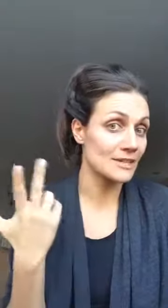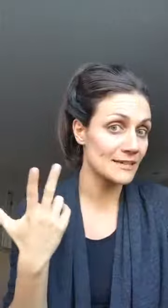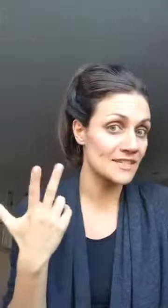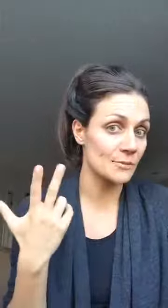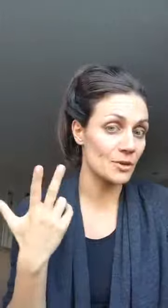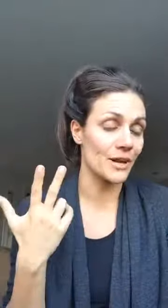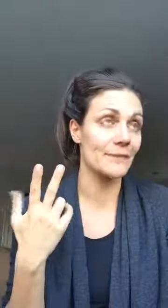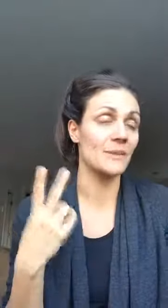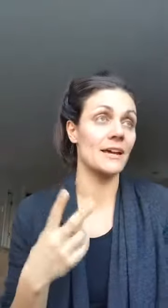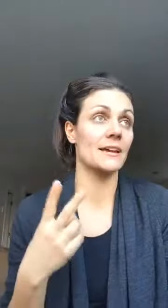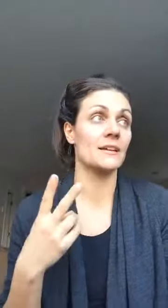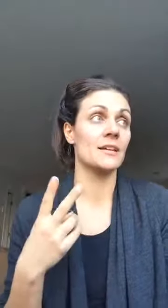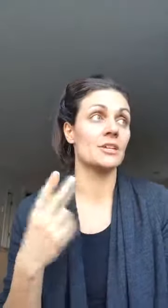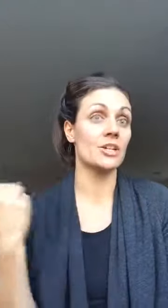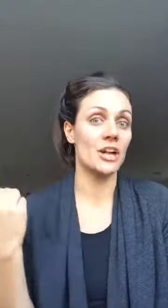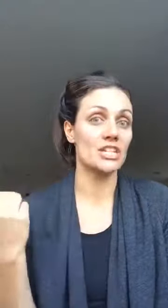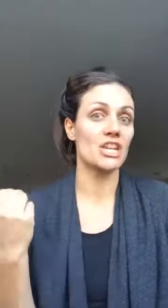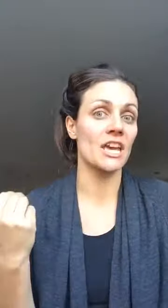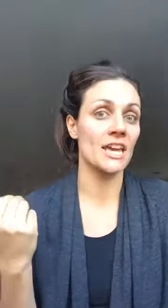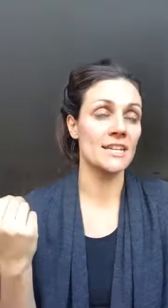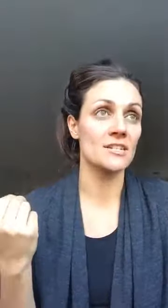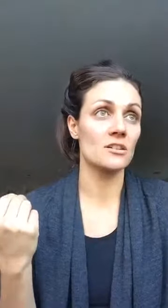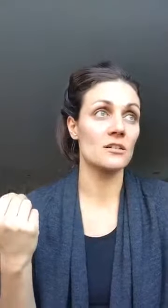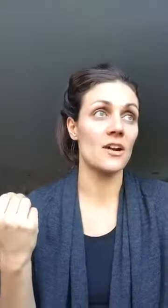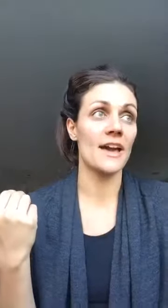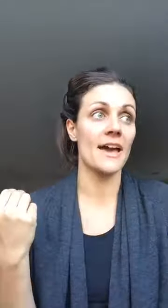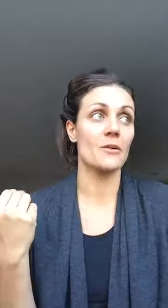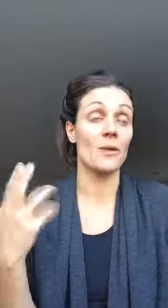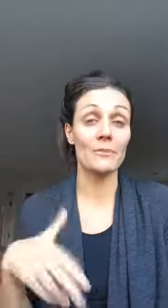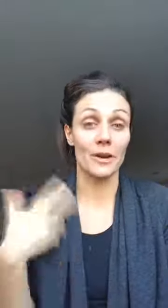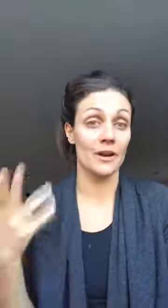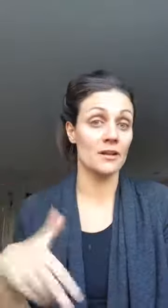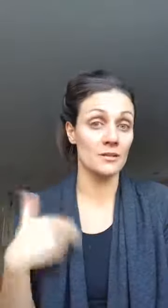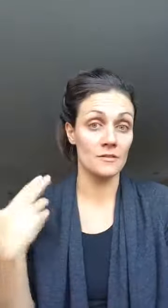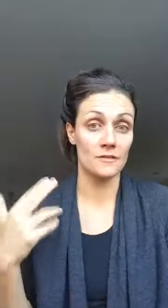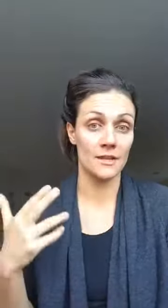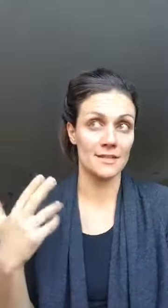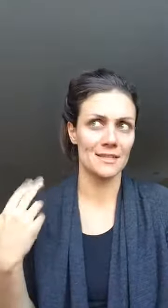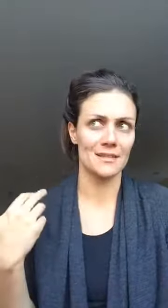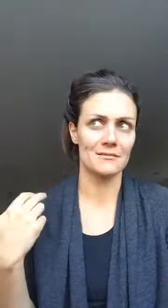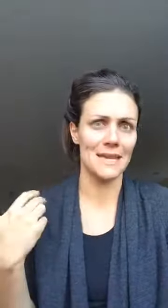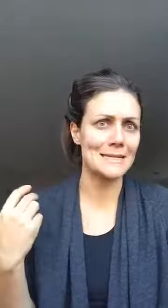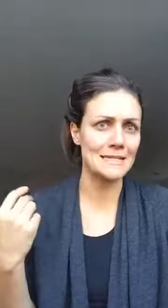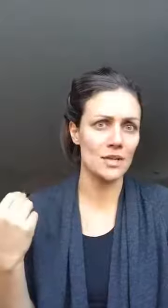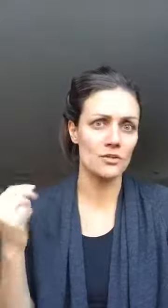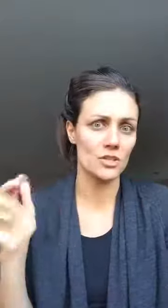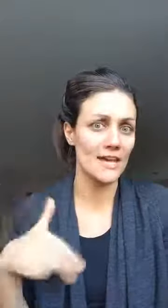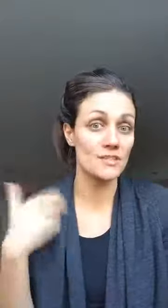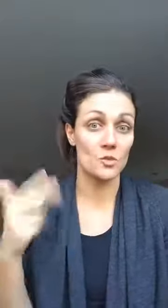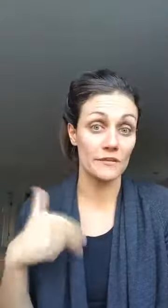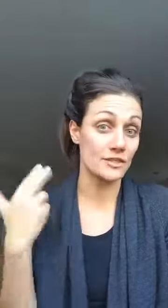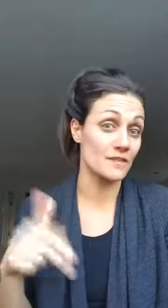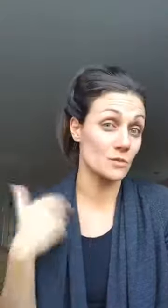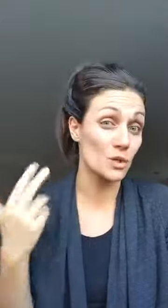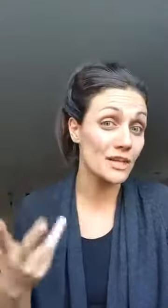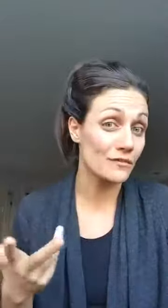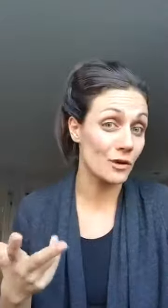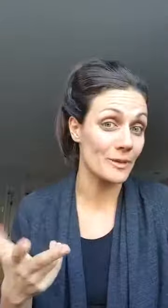lifestyle program by nourish and i had a webinar that i did 10 days ago so that's 24 7 working for me